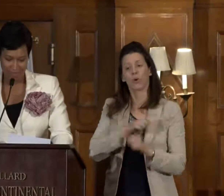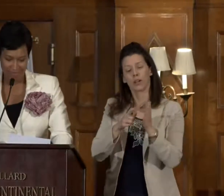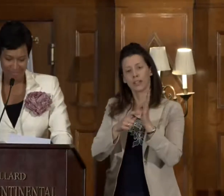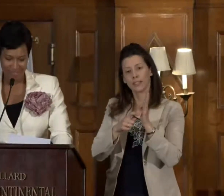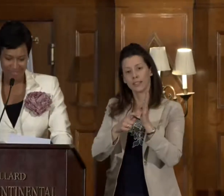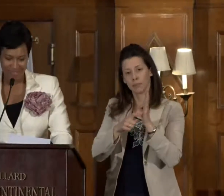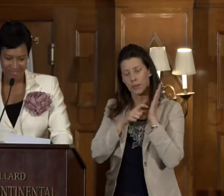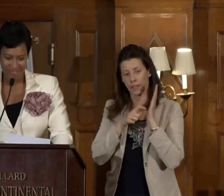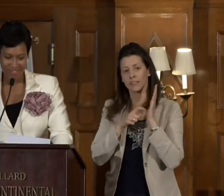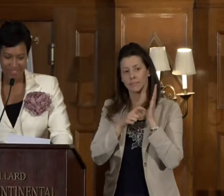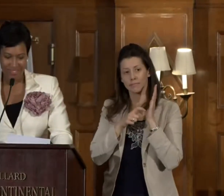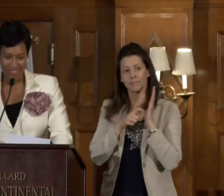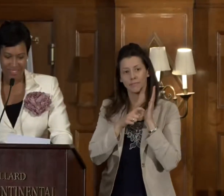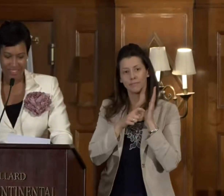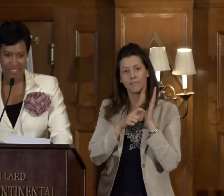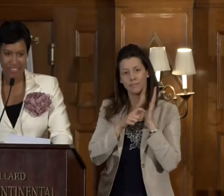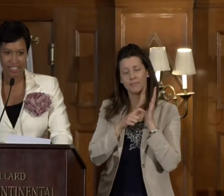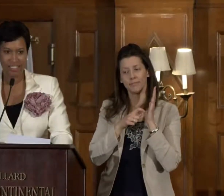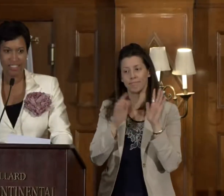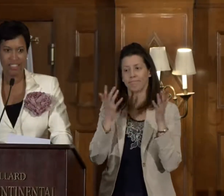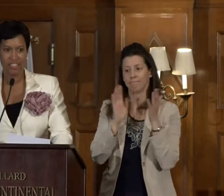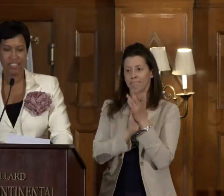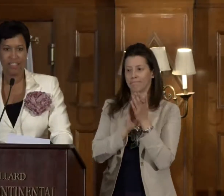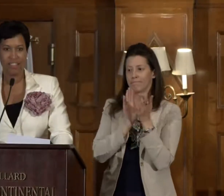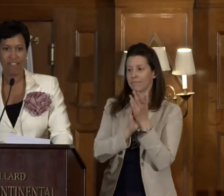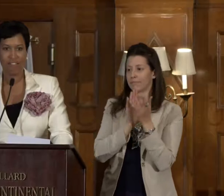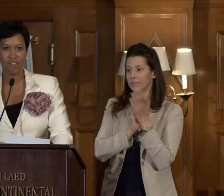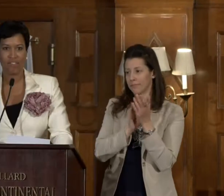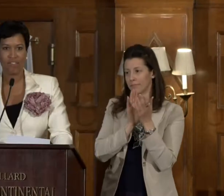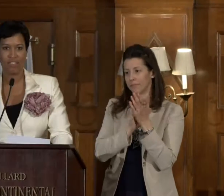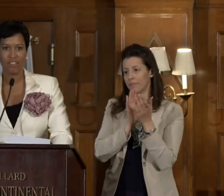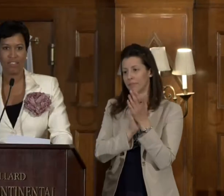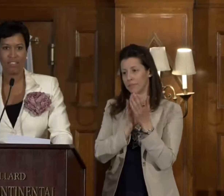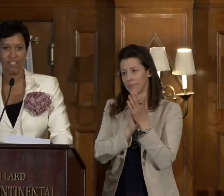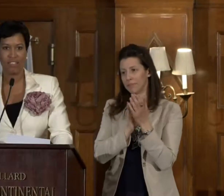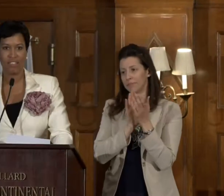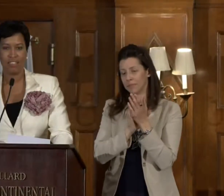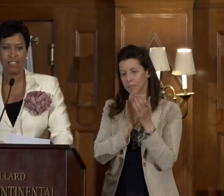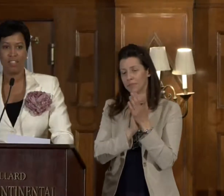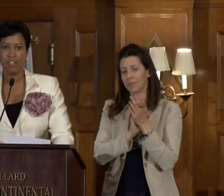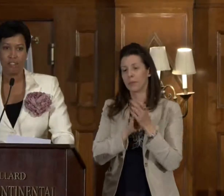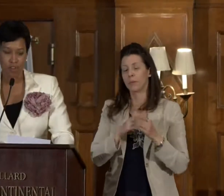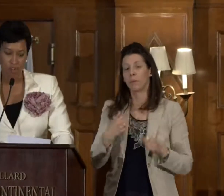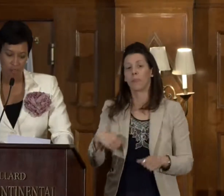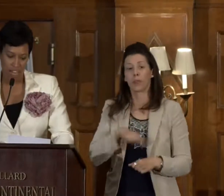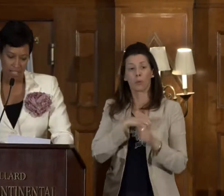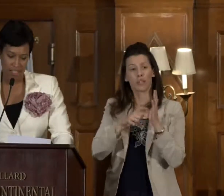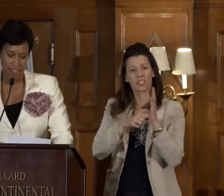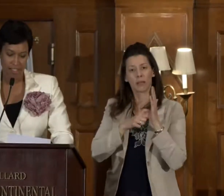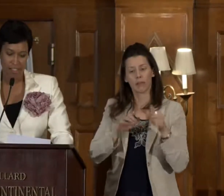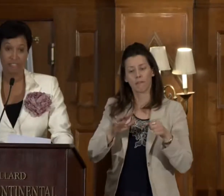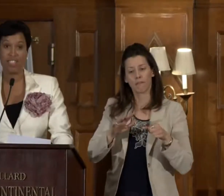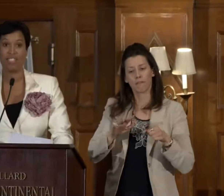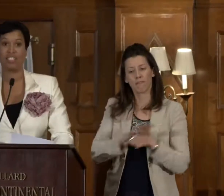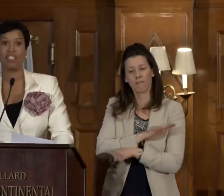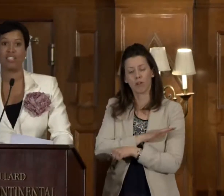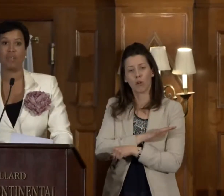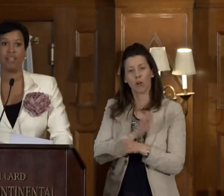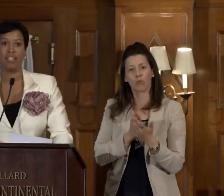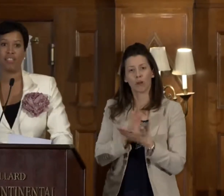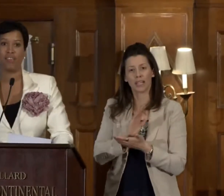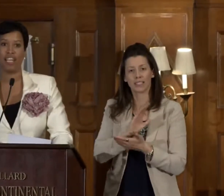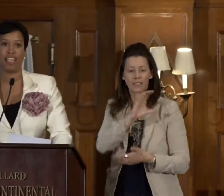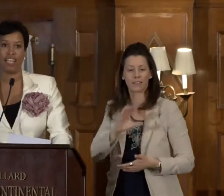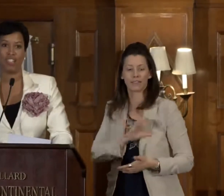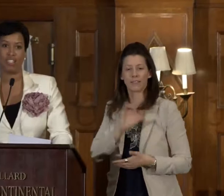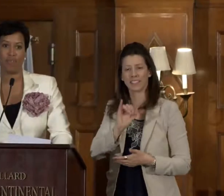the full rights of citizenship